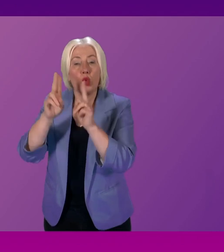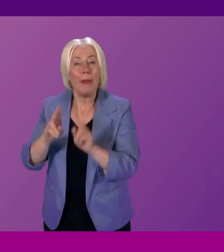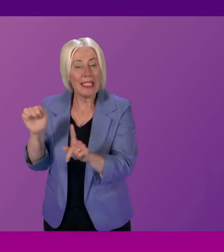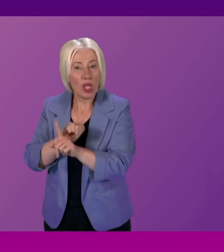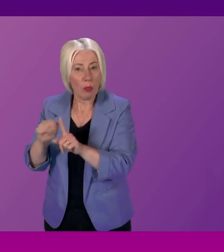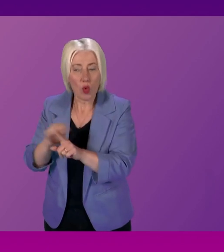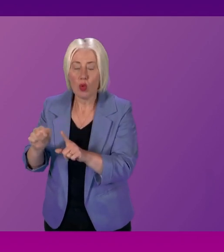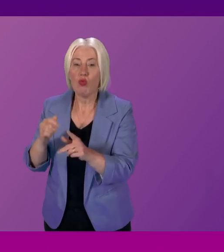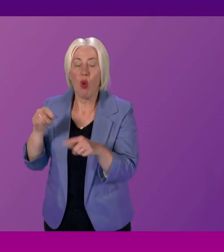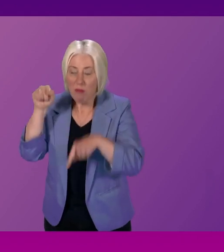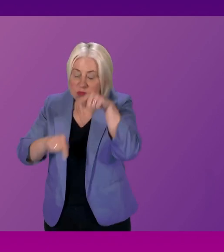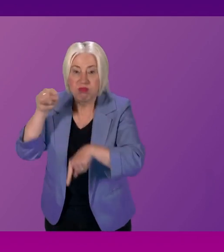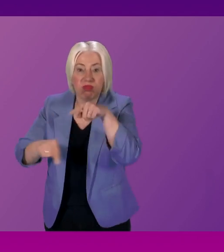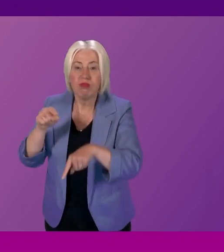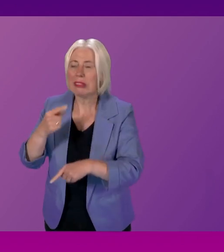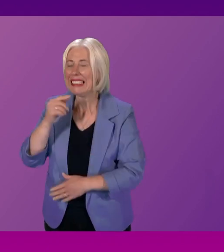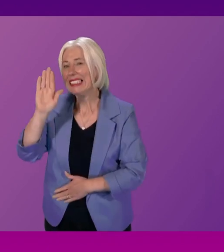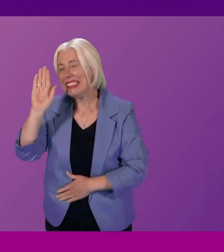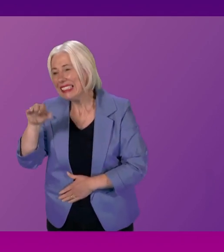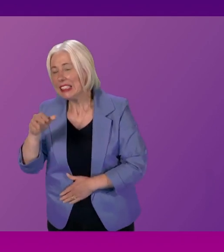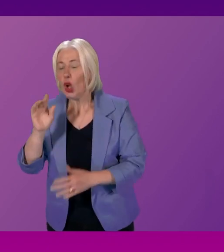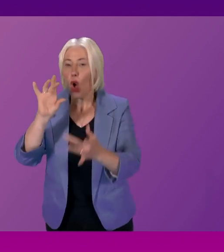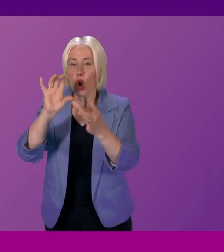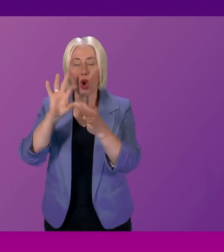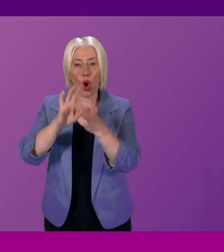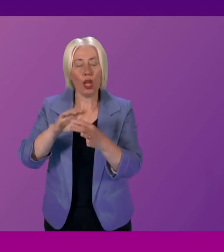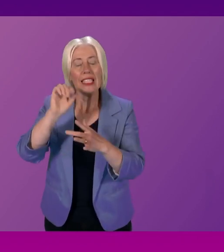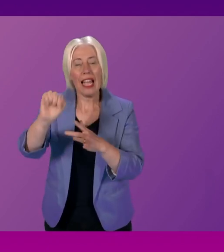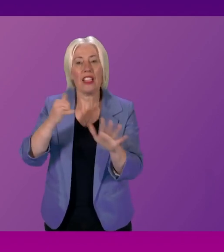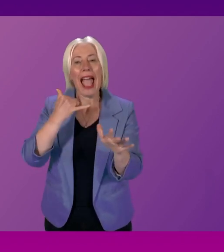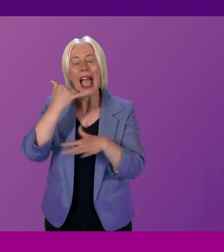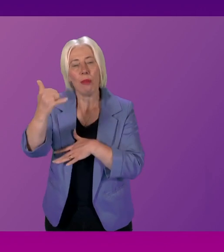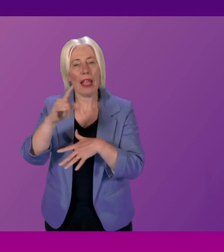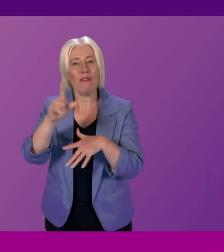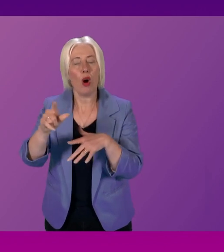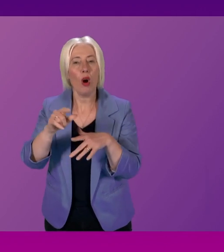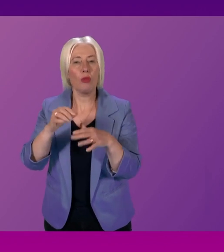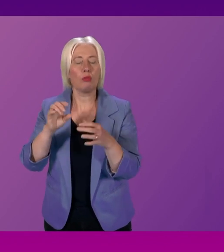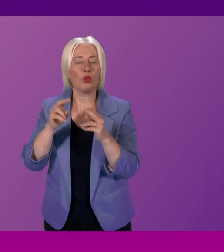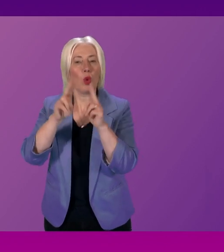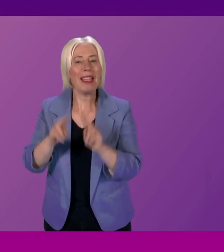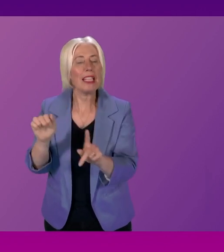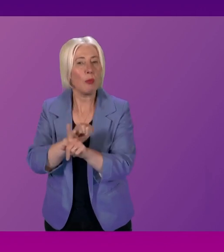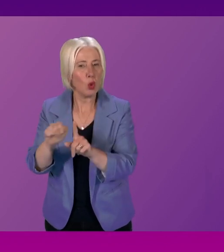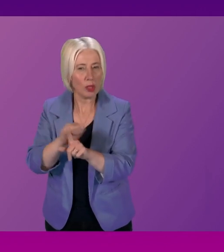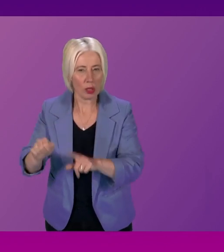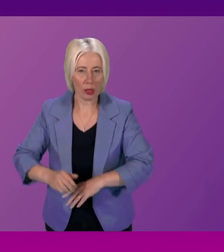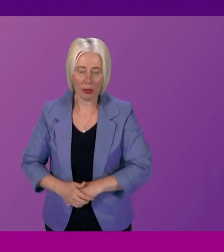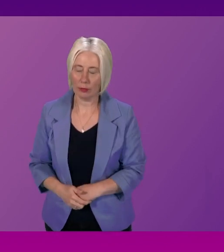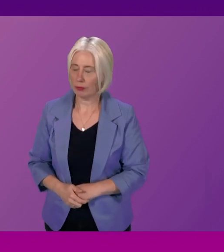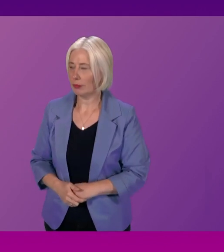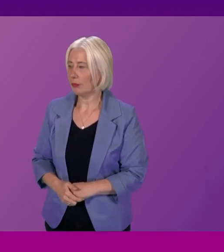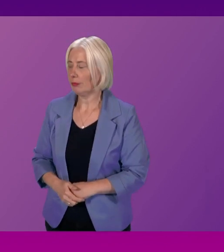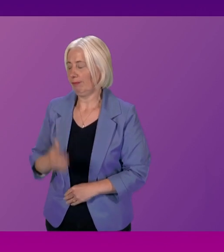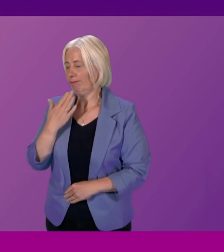out for support available through Scotland's domestic abuse and forced marriage helping. Thank you. Thank Russell Finlay. Thank you,